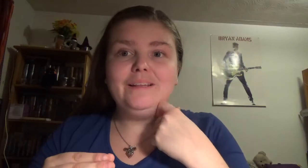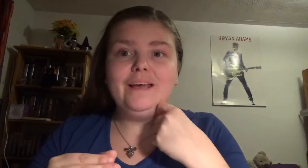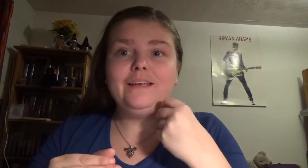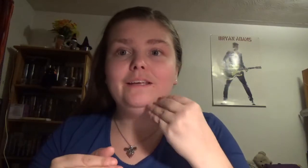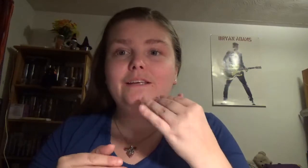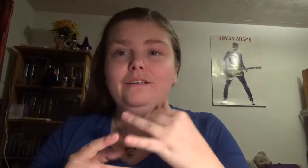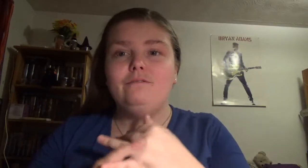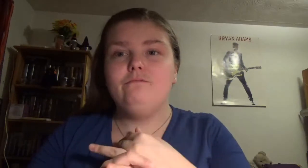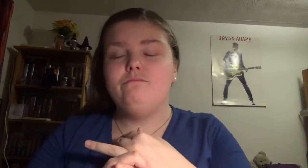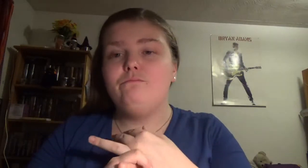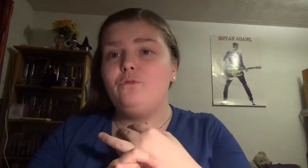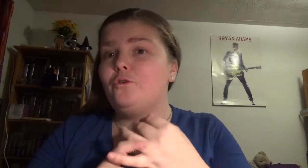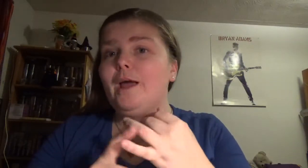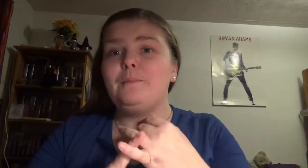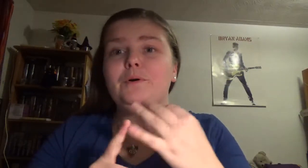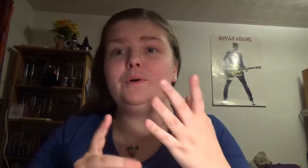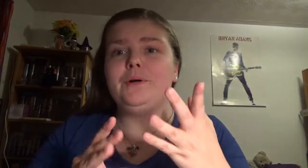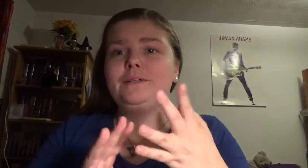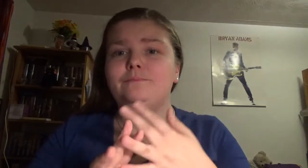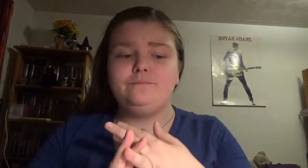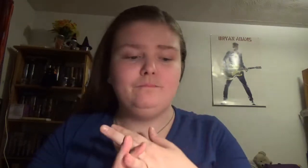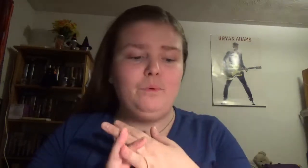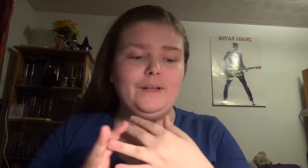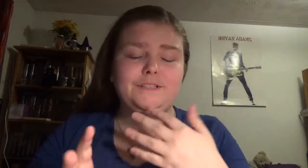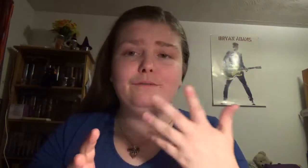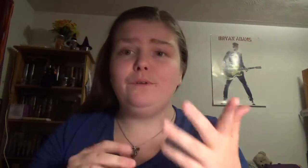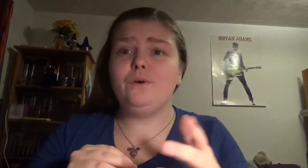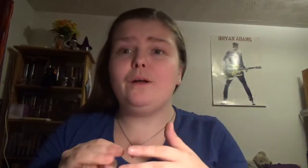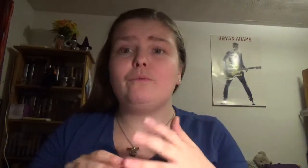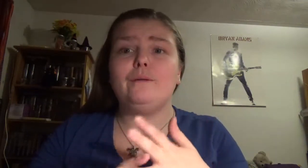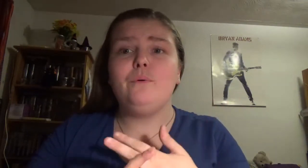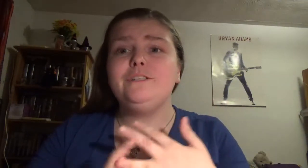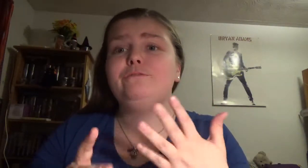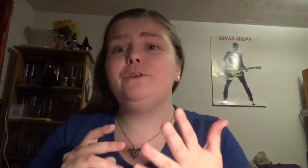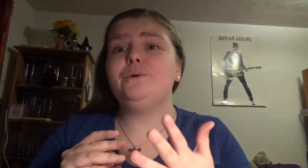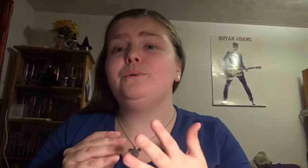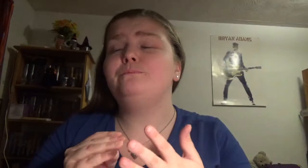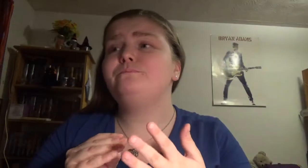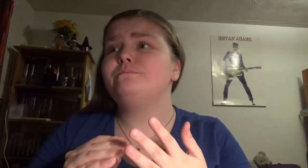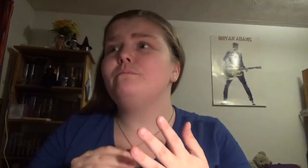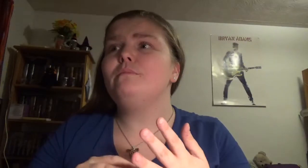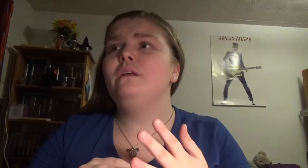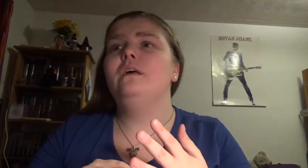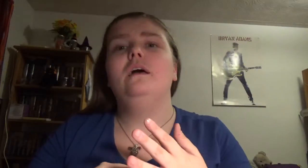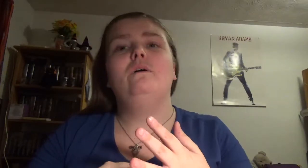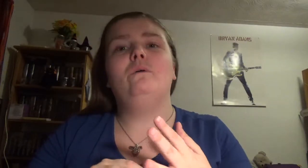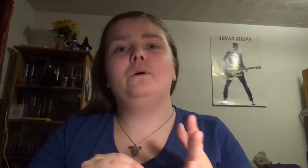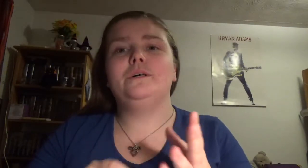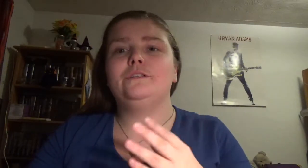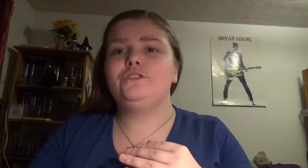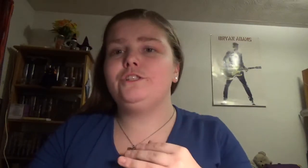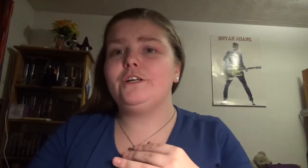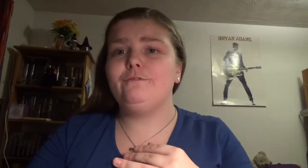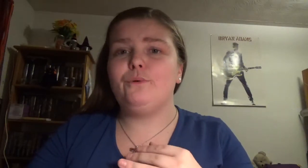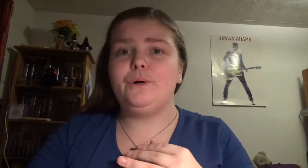like grammar and points of view, how to write points of view, or just looking for